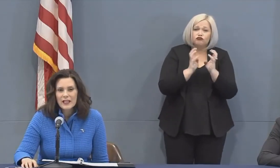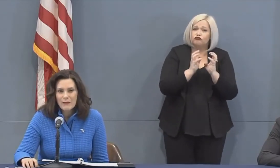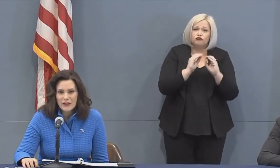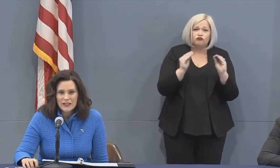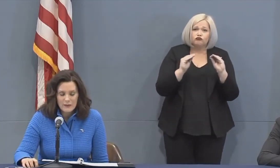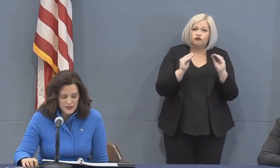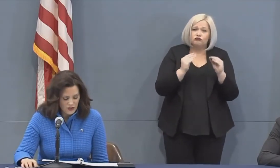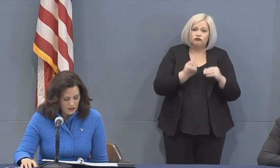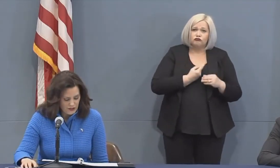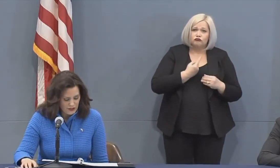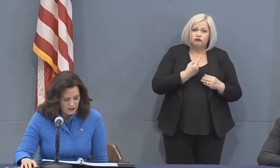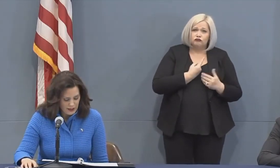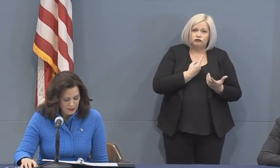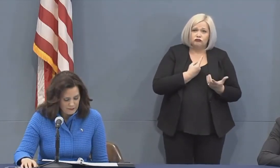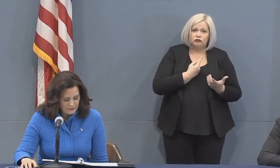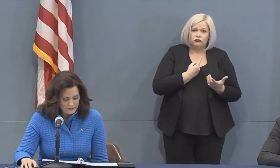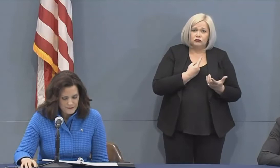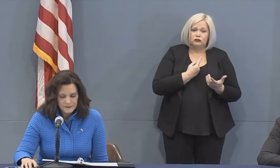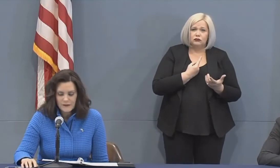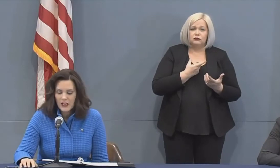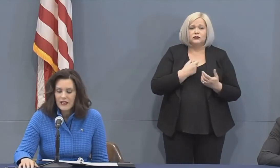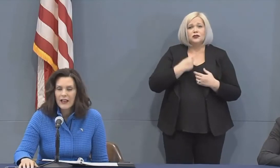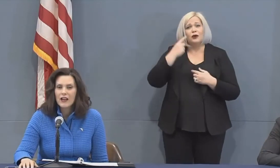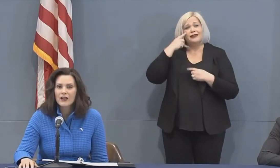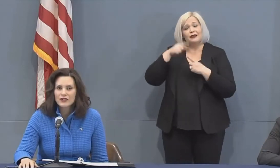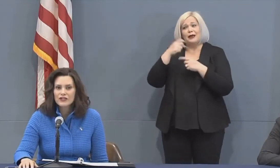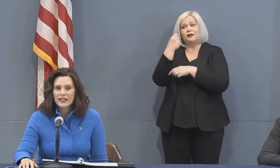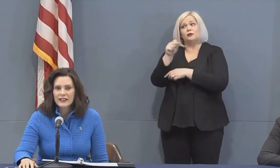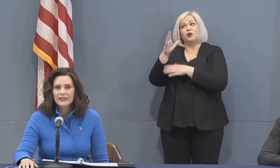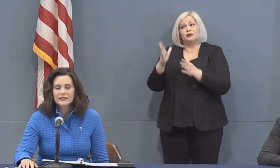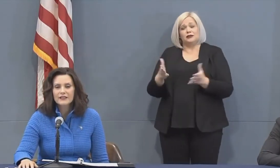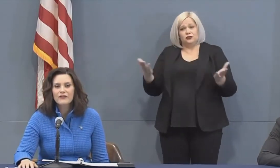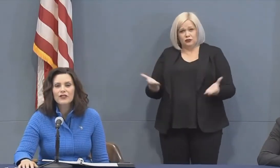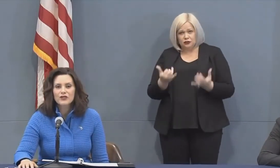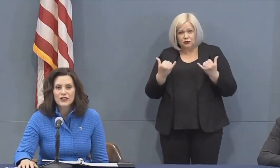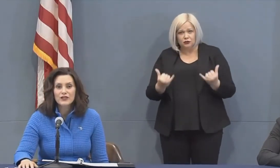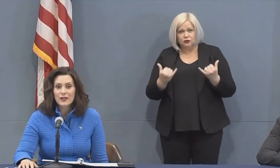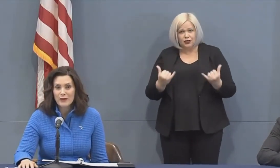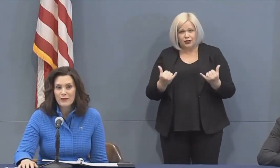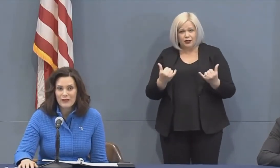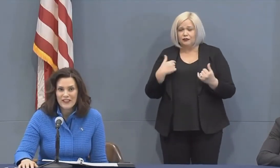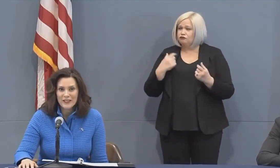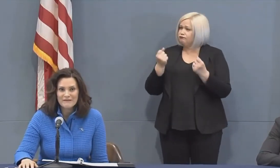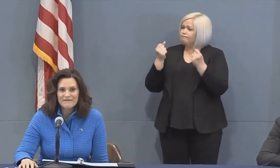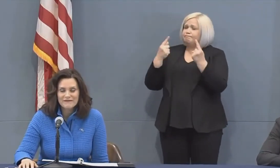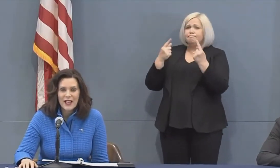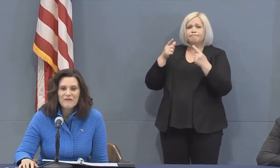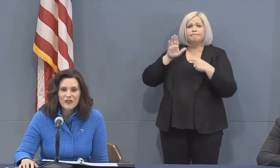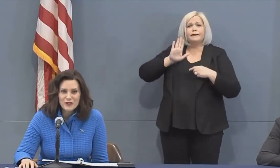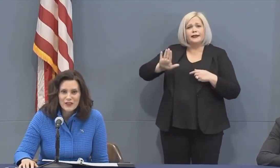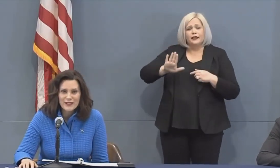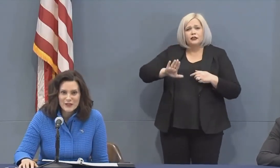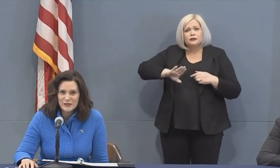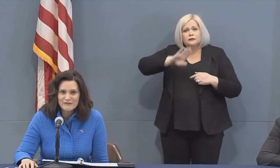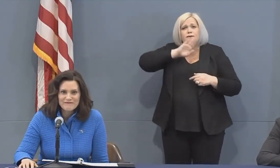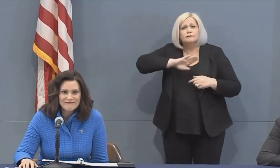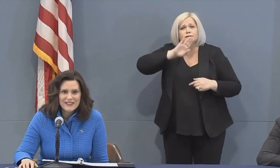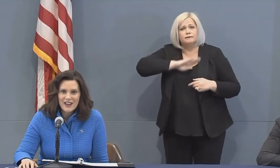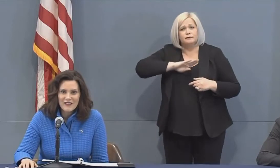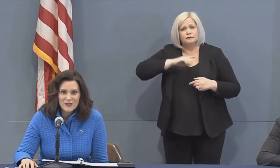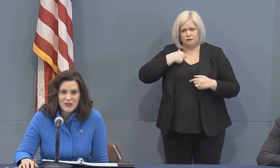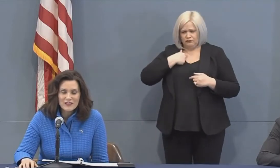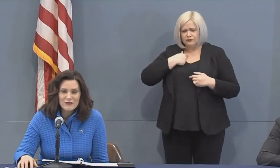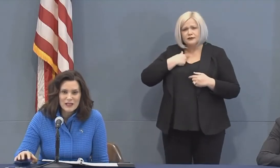So I think about the demonstrators here today. And I understand the frustration that people are feeling. I'm frustrated too.